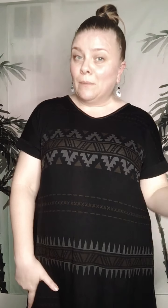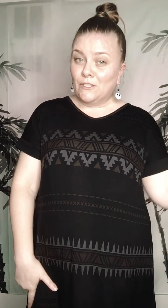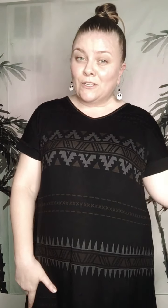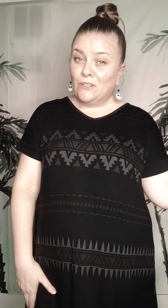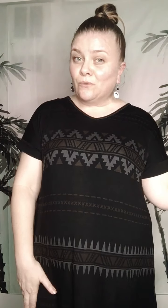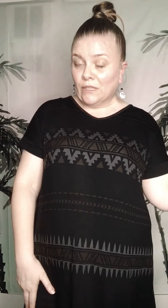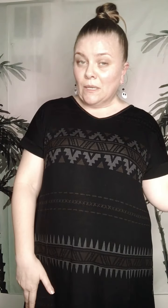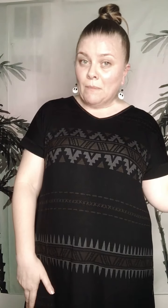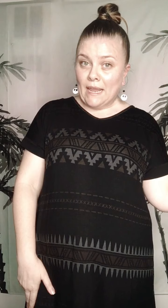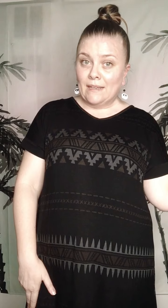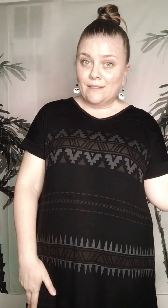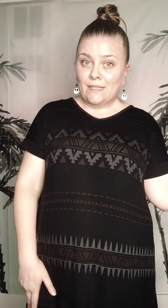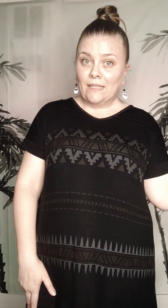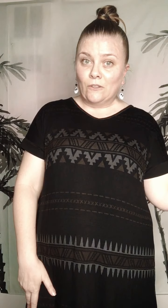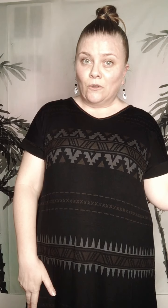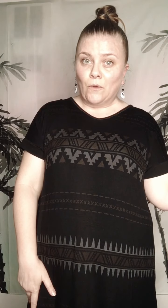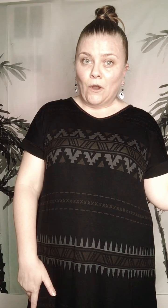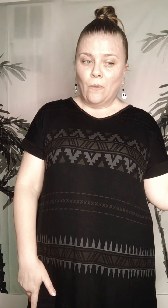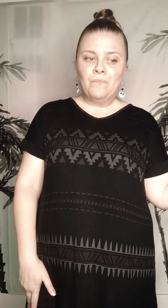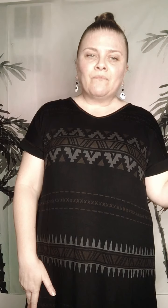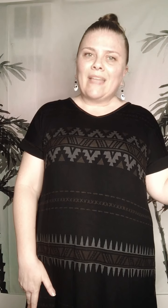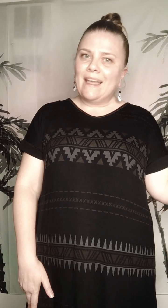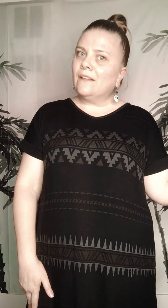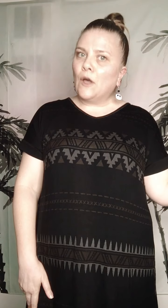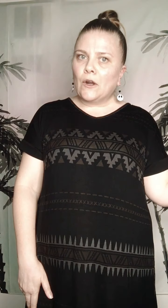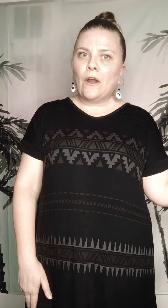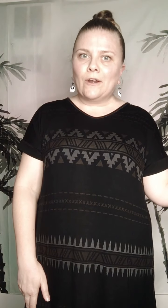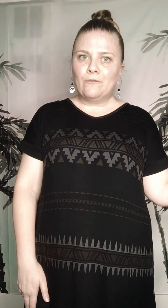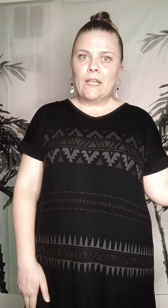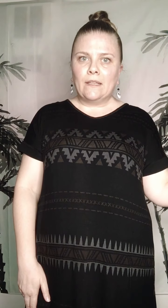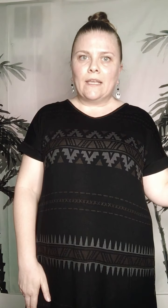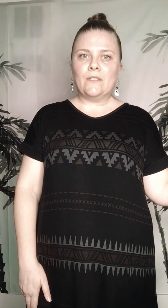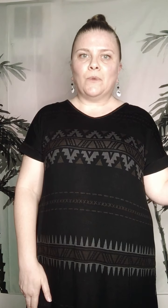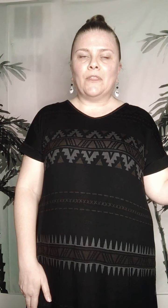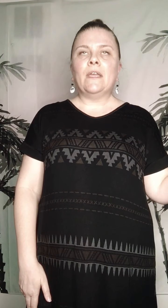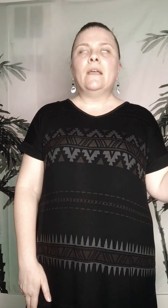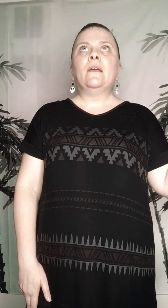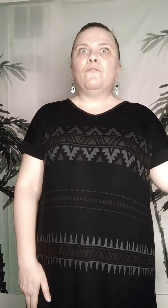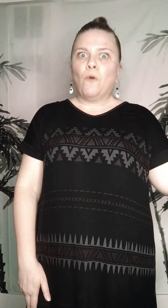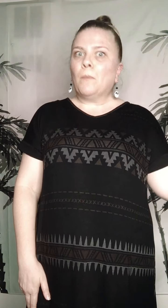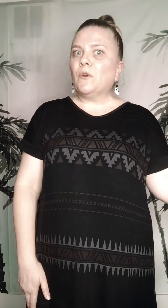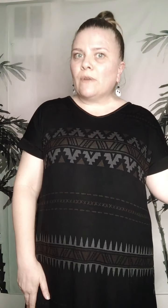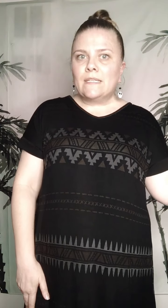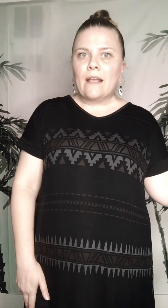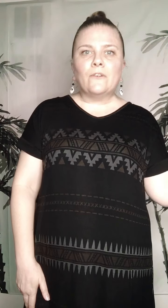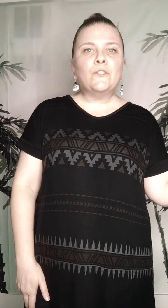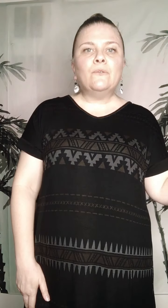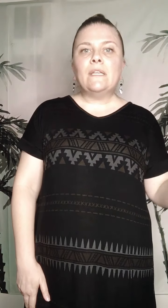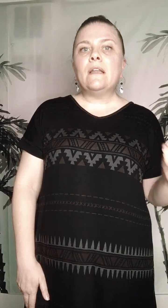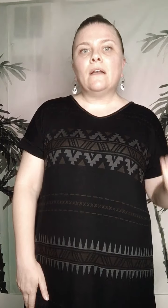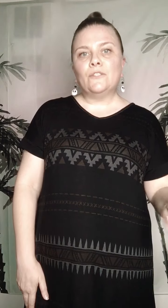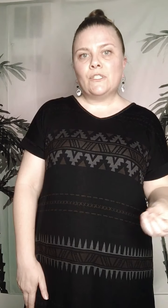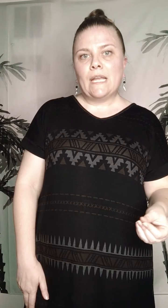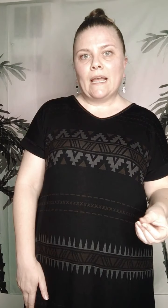much can you really make selling LuLaRoe and a lot of hard feelings with former retailers who didn't understand